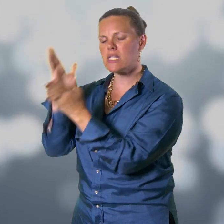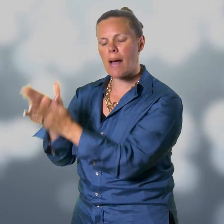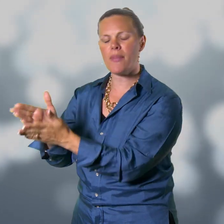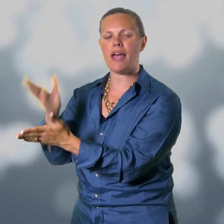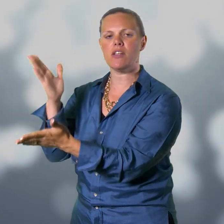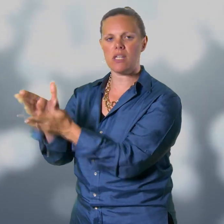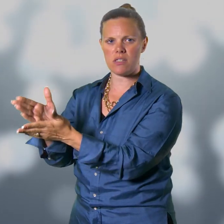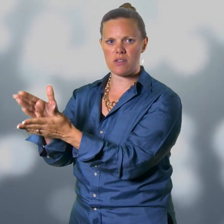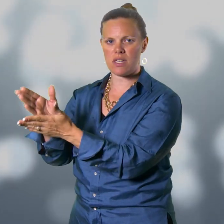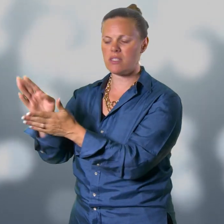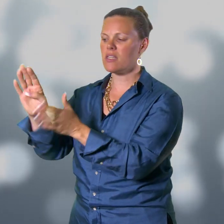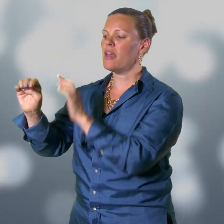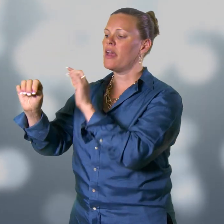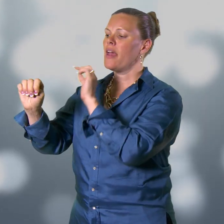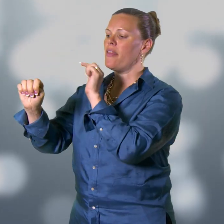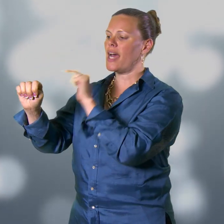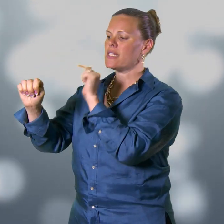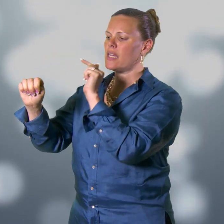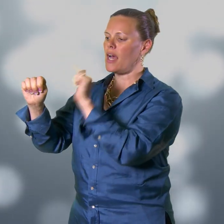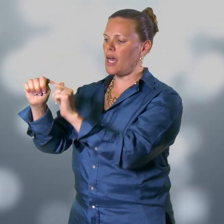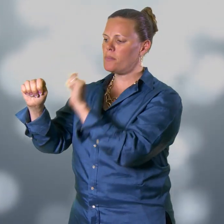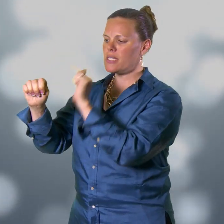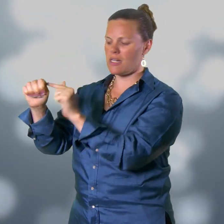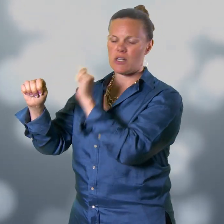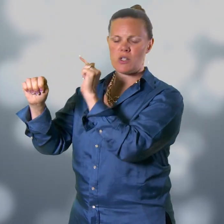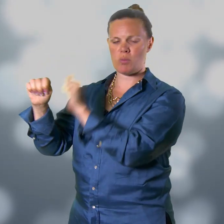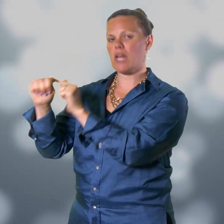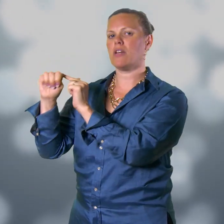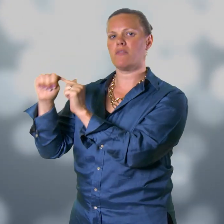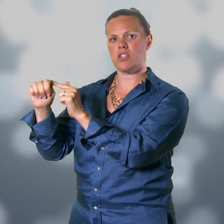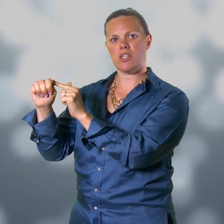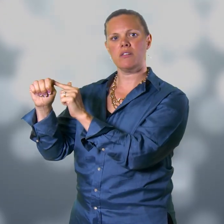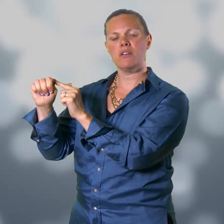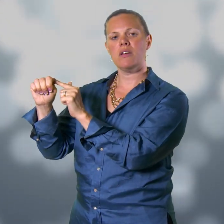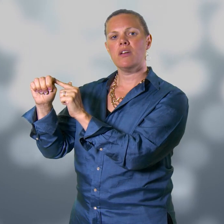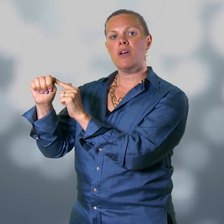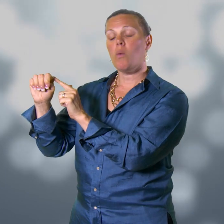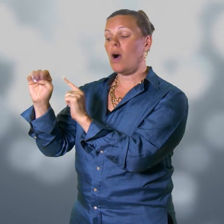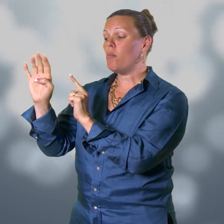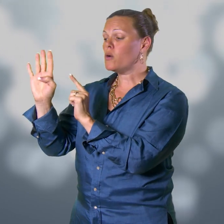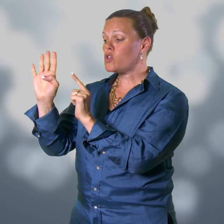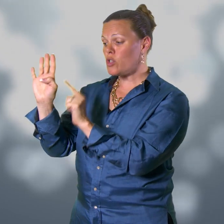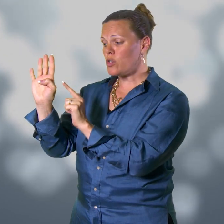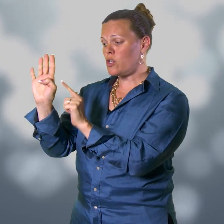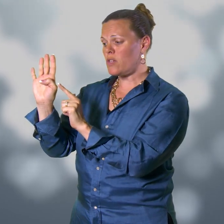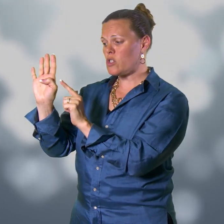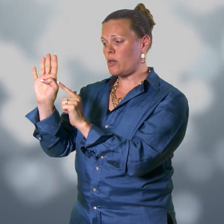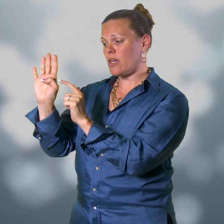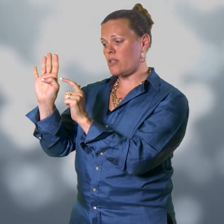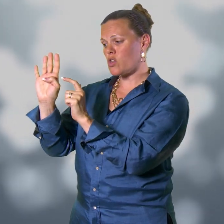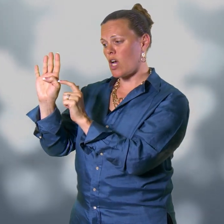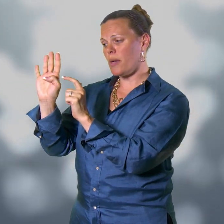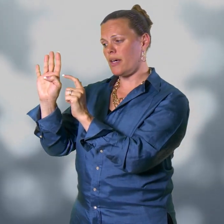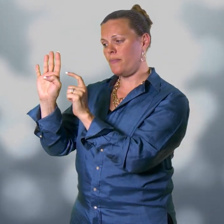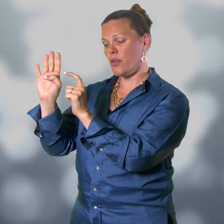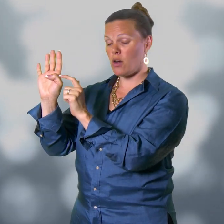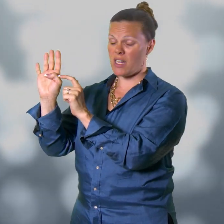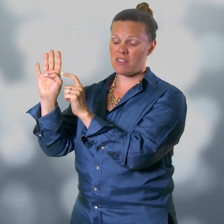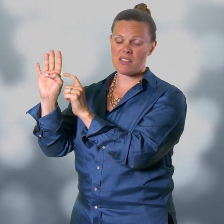stop that, you need to do this. That's an upstairs brain intervention. While most children who've experienced trauma are downstairs.